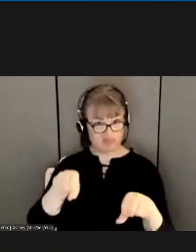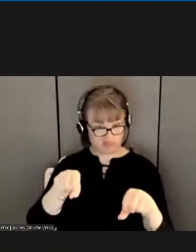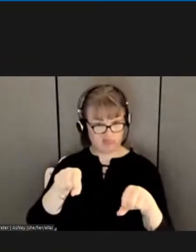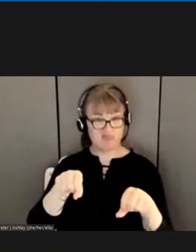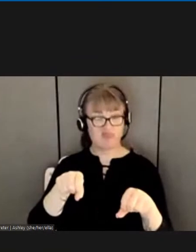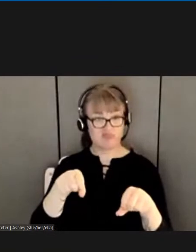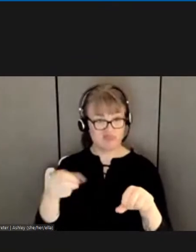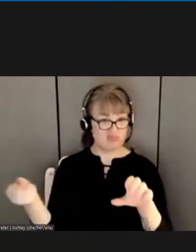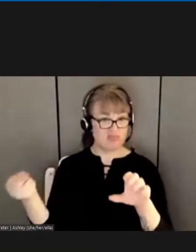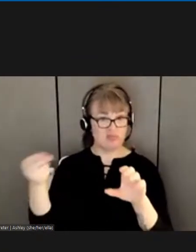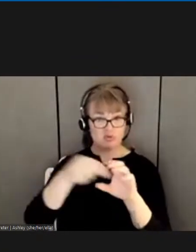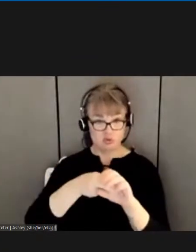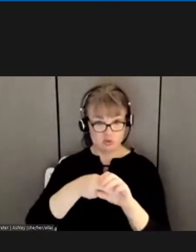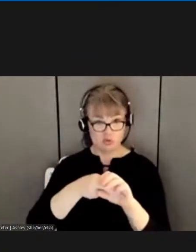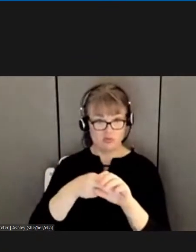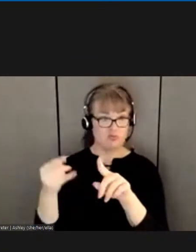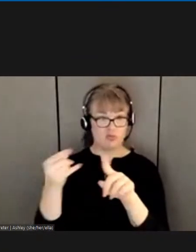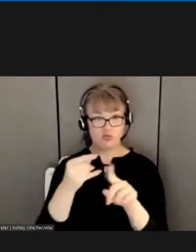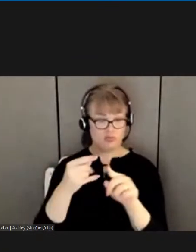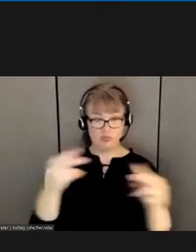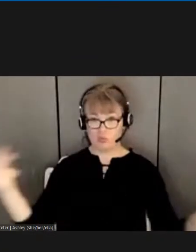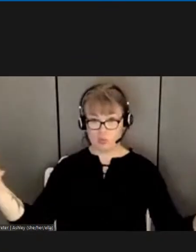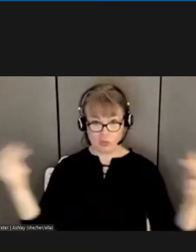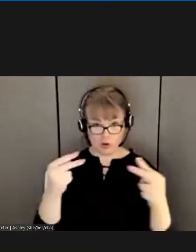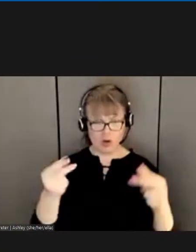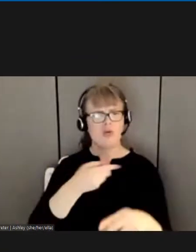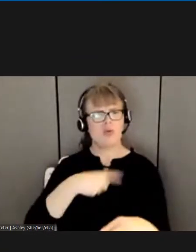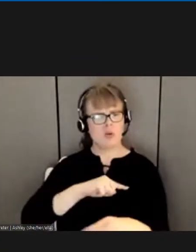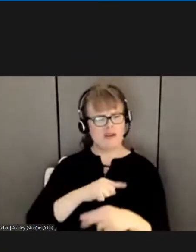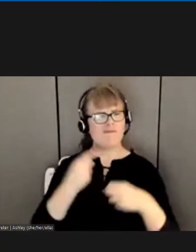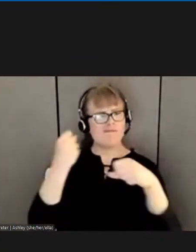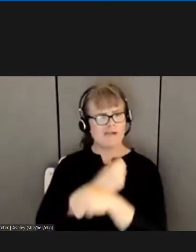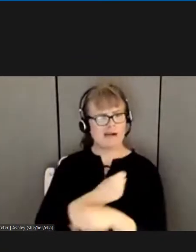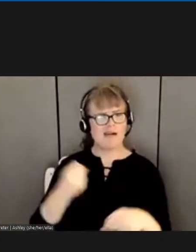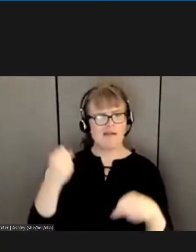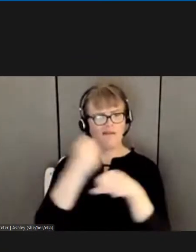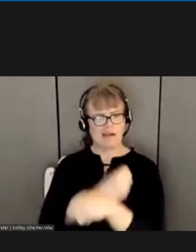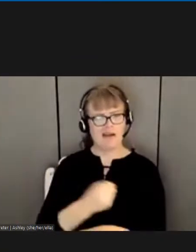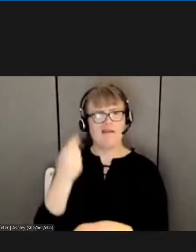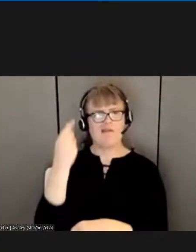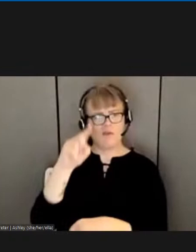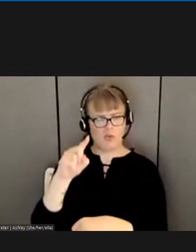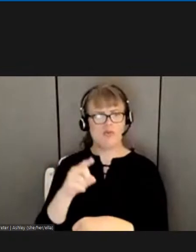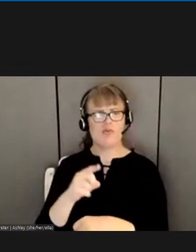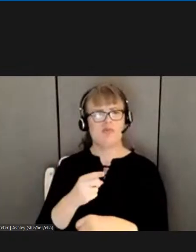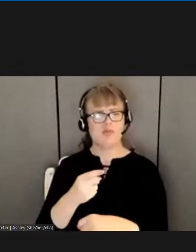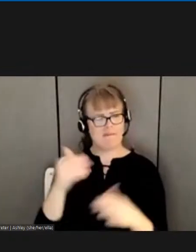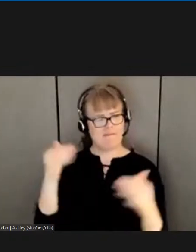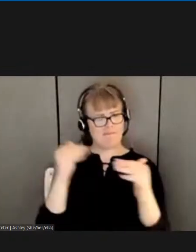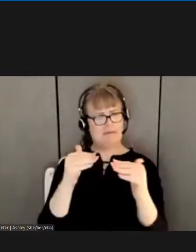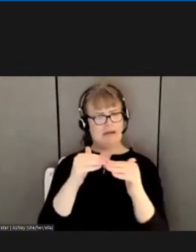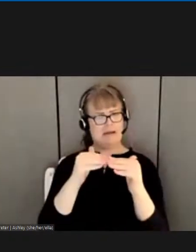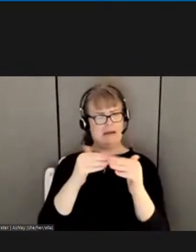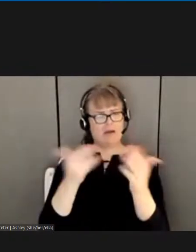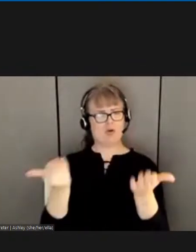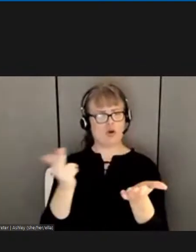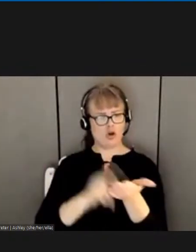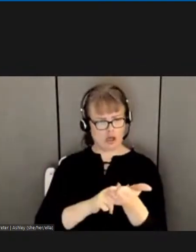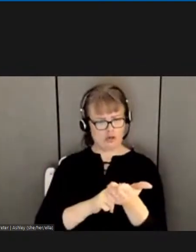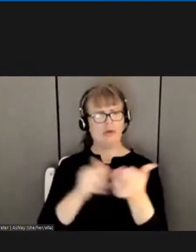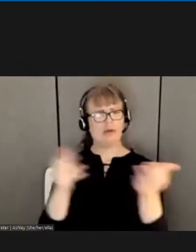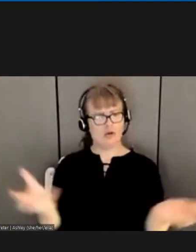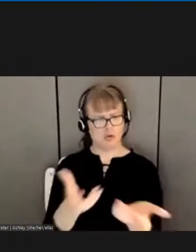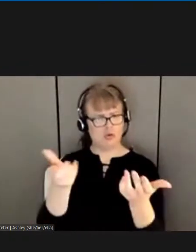solidarity or fight for a fair contract let's make sure that we have that zoom number filled like all negotiations these negotiations will come with